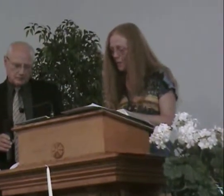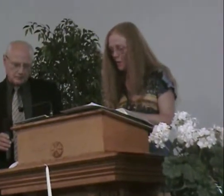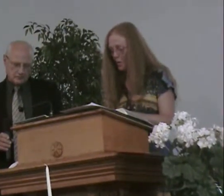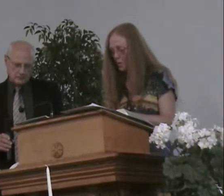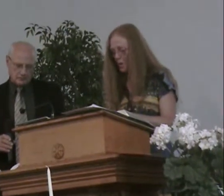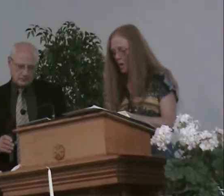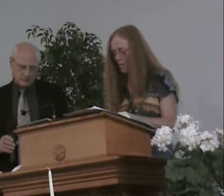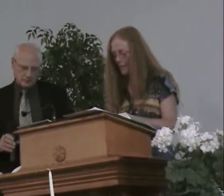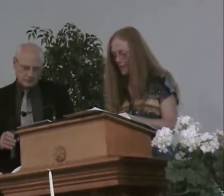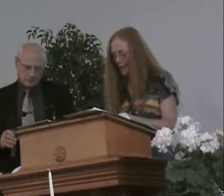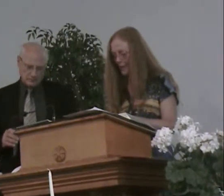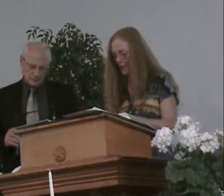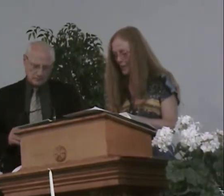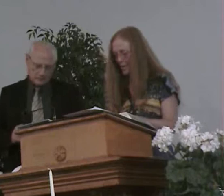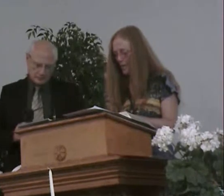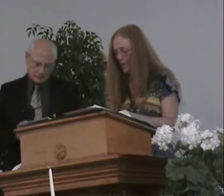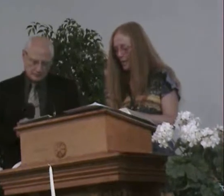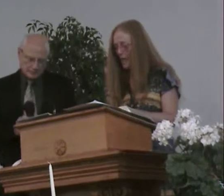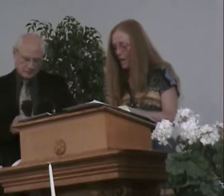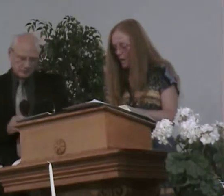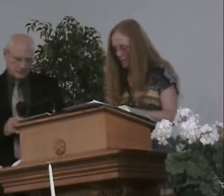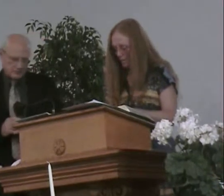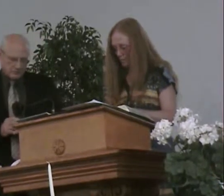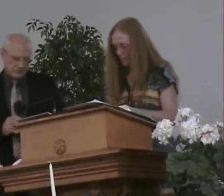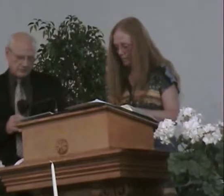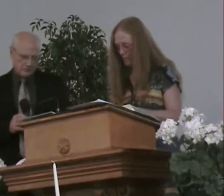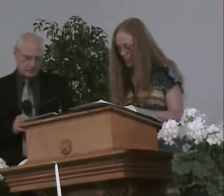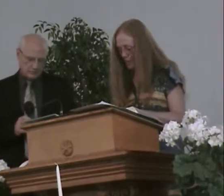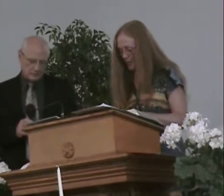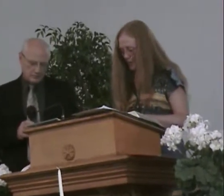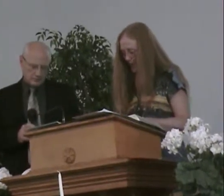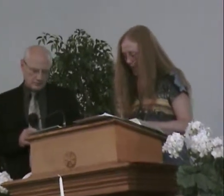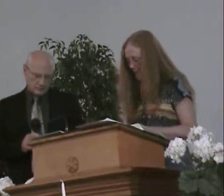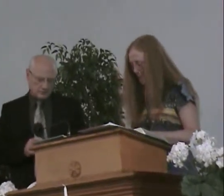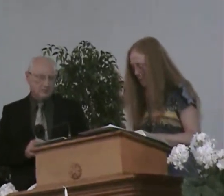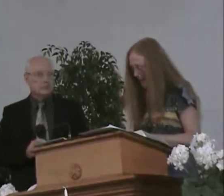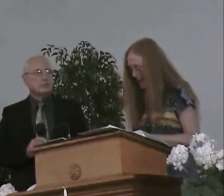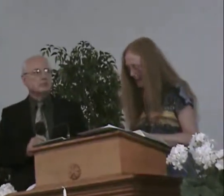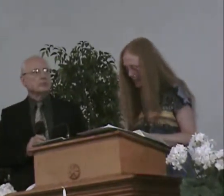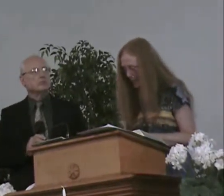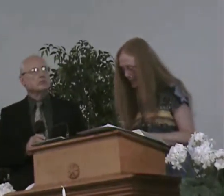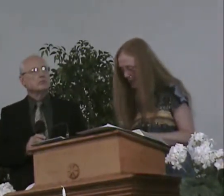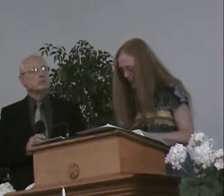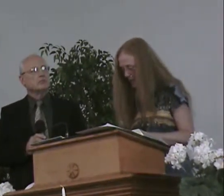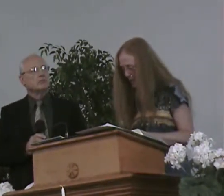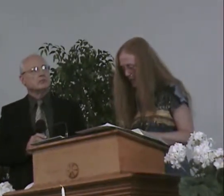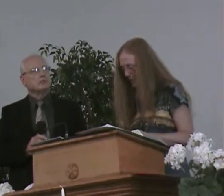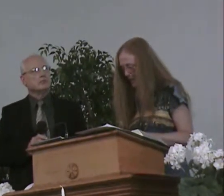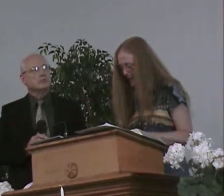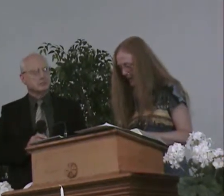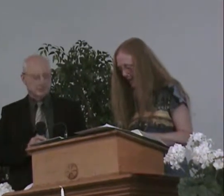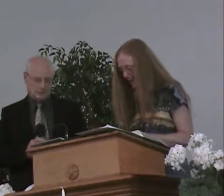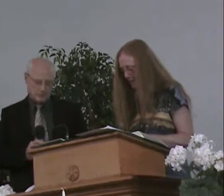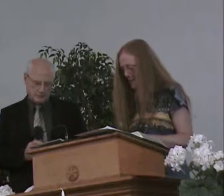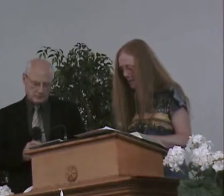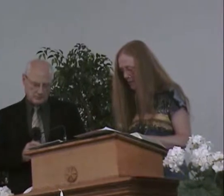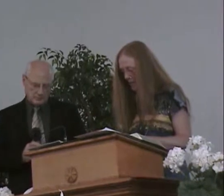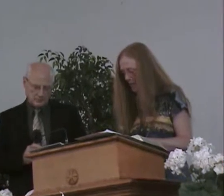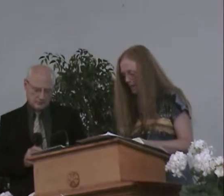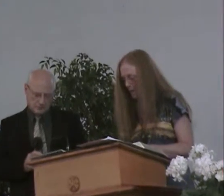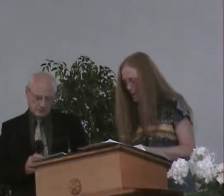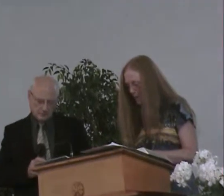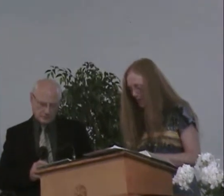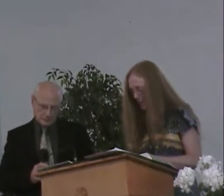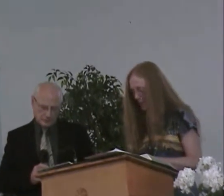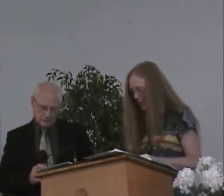the day the Lord will come as a thief in the night, which the heavens will pass away with a great noise, and the elements